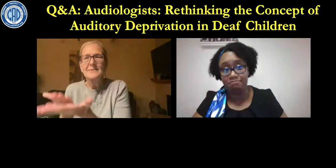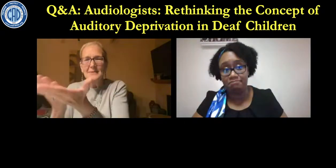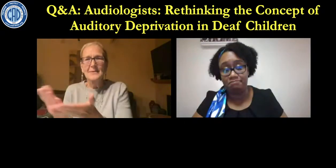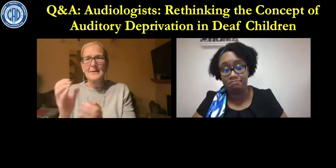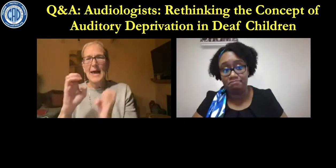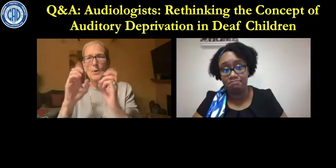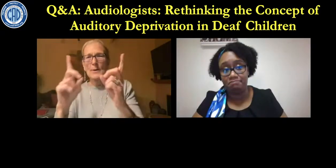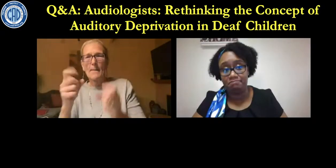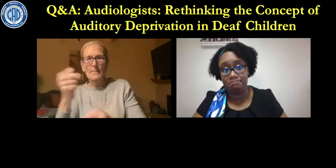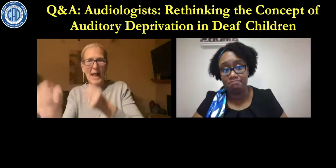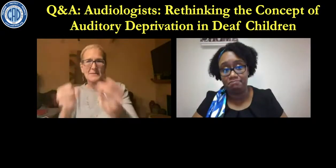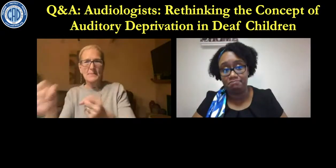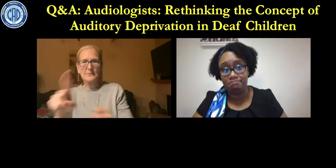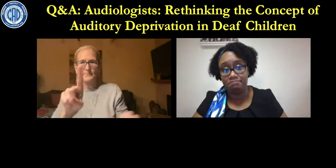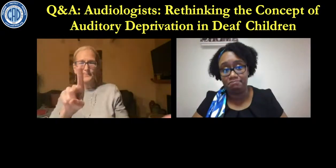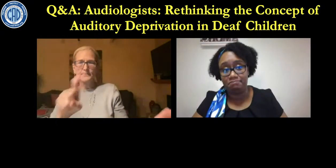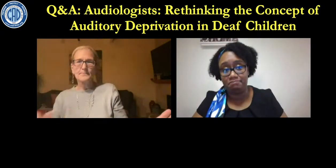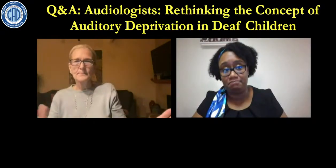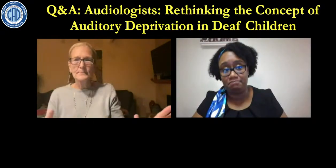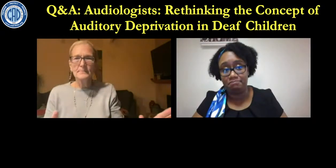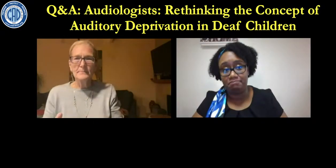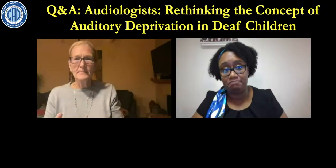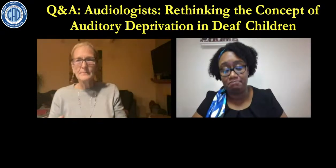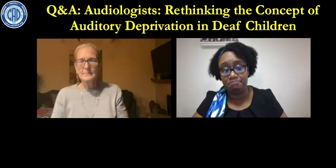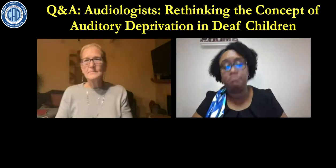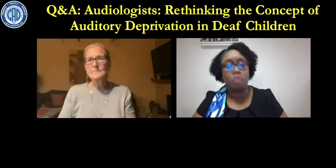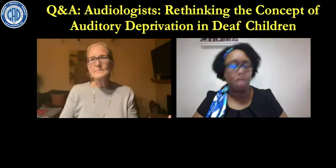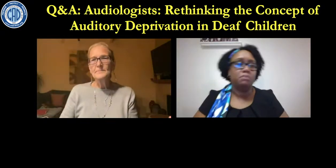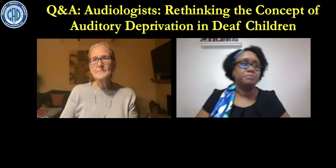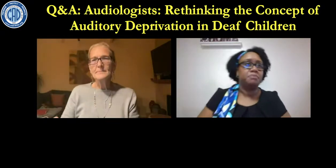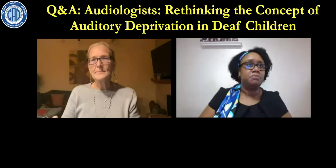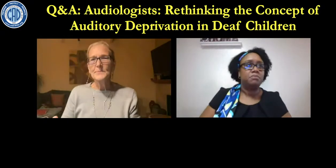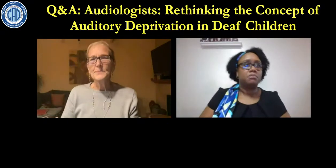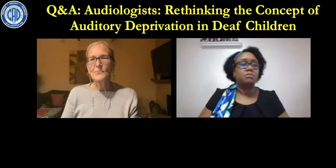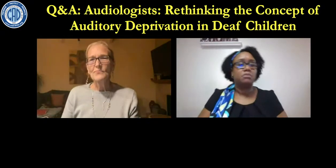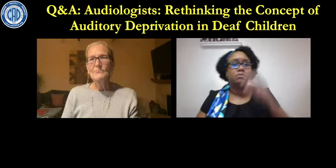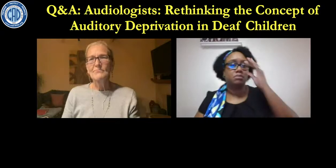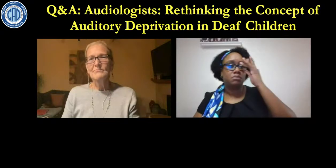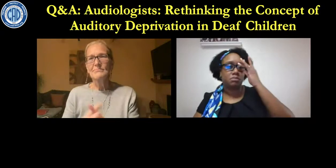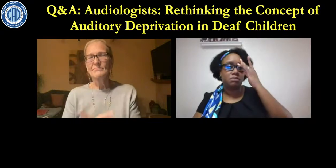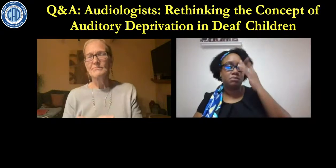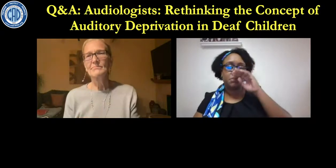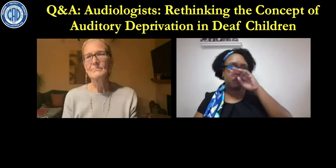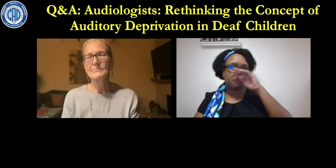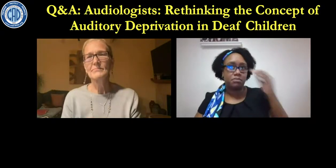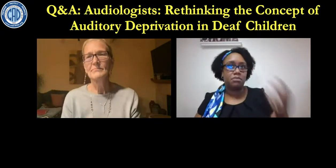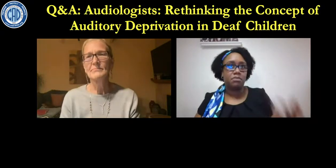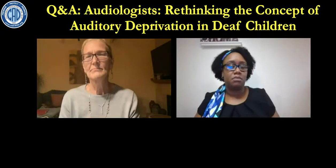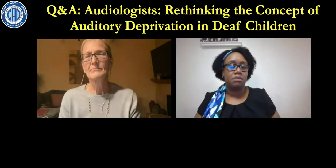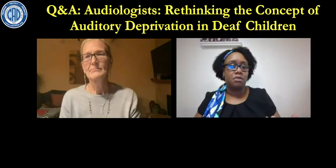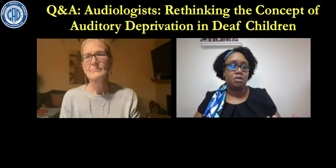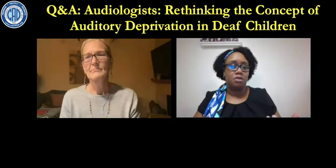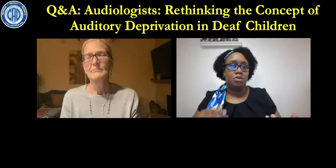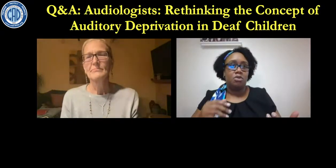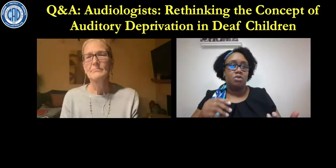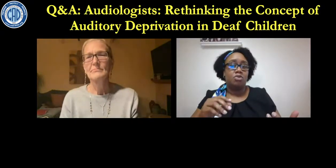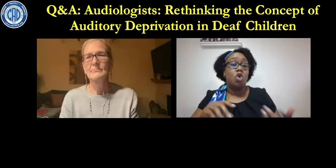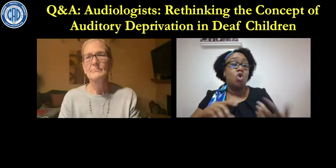is the appropriate person to make recommendations on educational placement for the deaf student